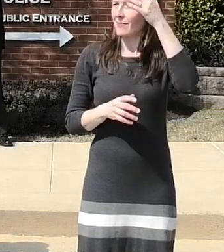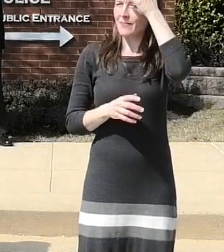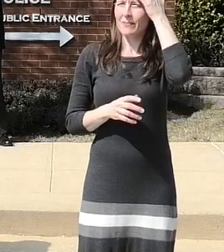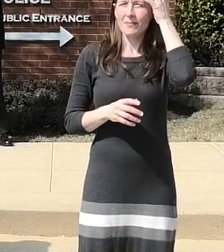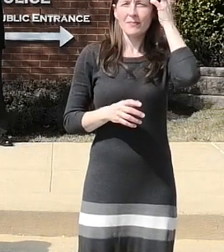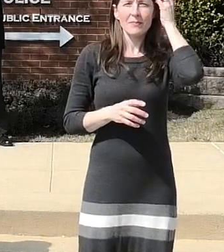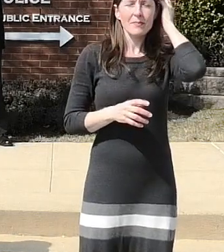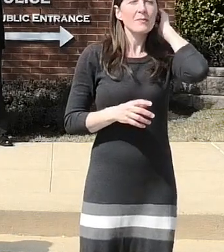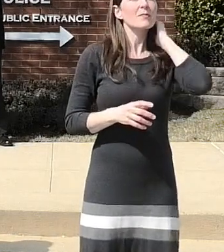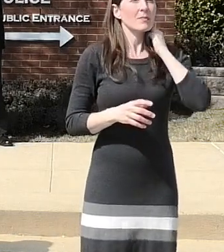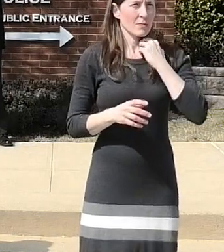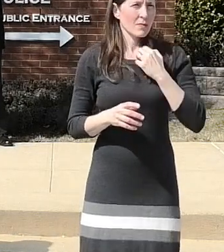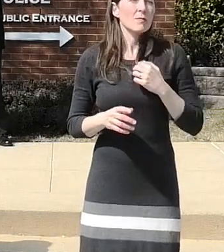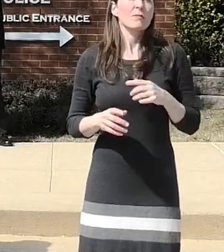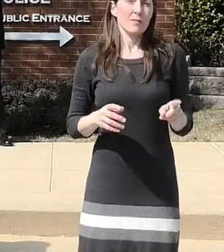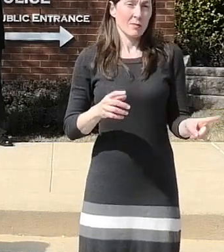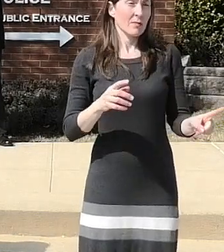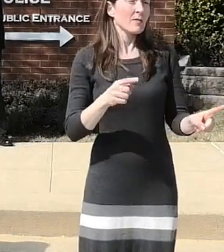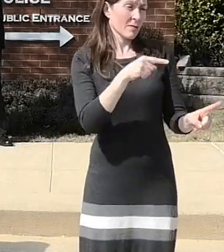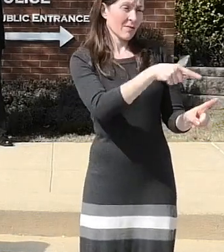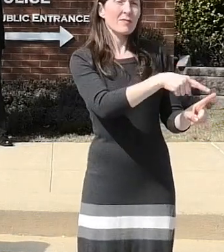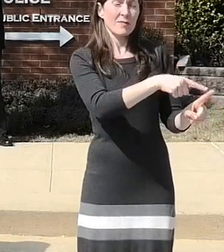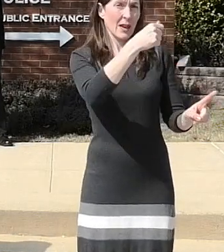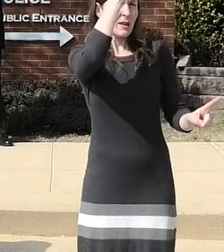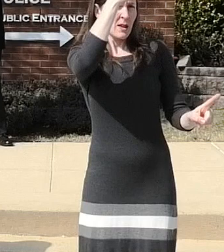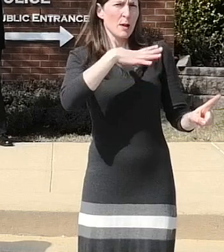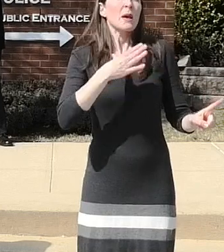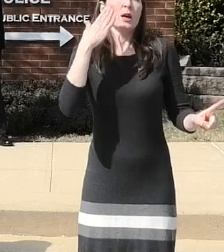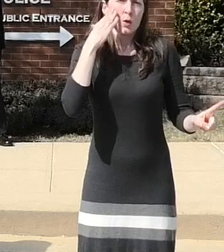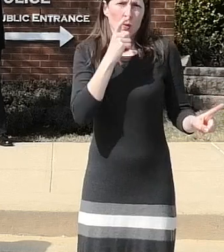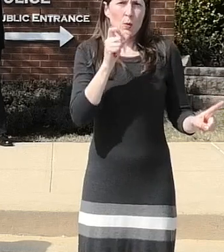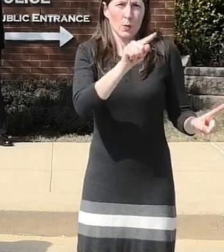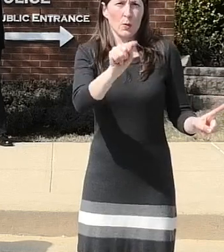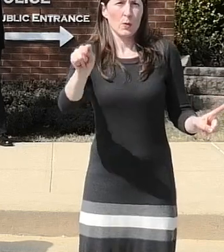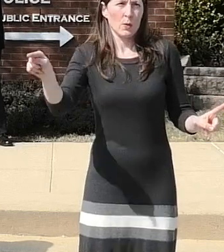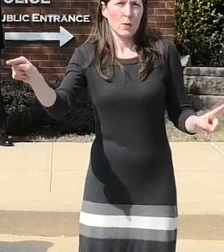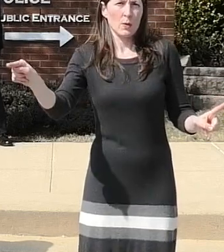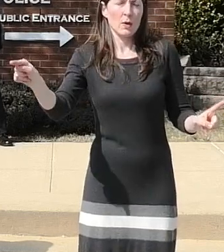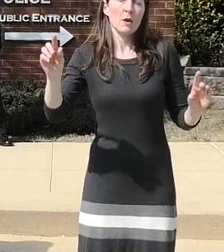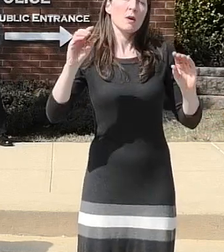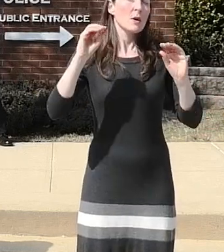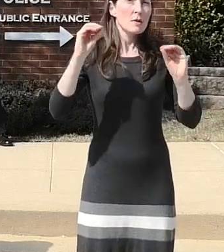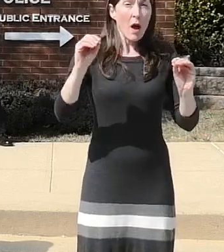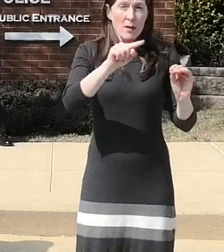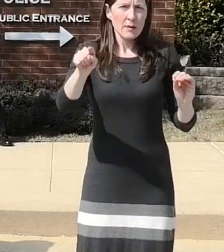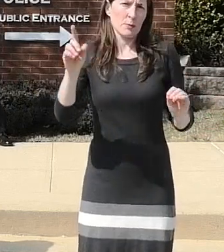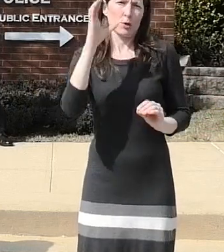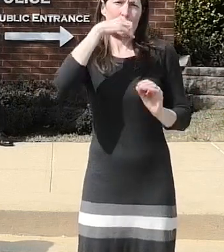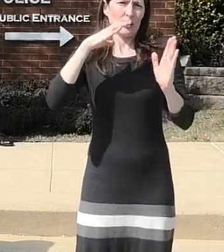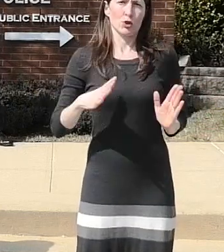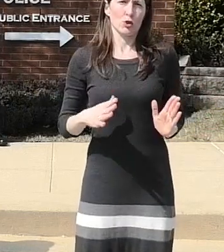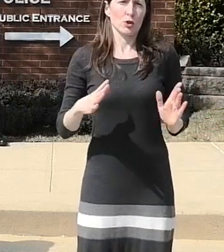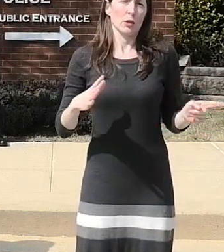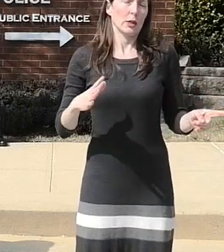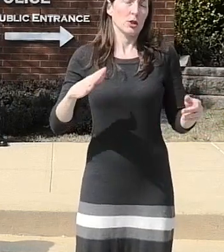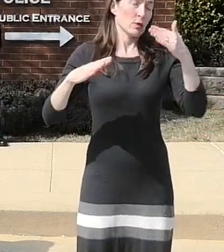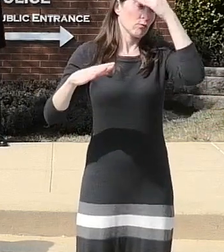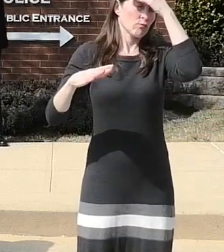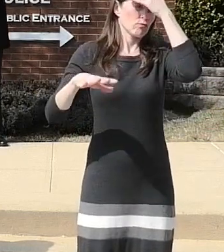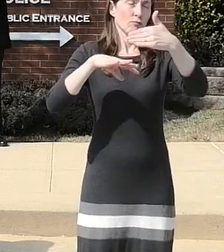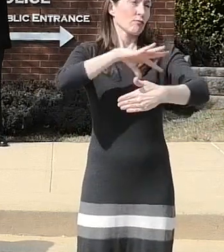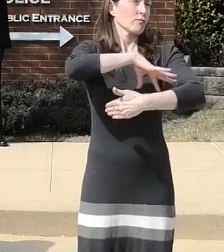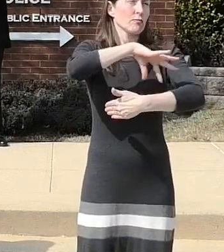of the victims were known to the suspect nobody was a complete stranger that didn't know him uh there are a lot of cases so